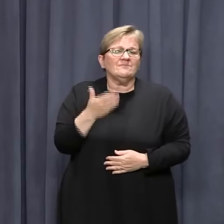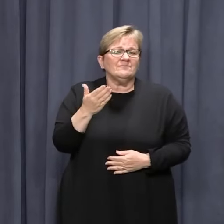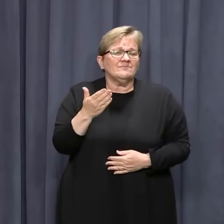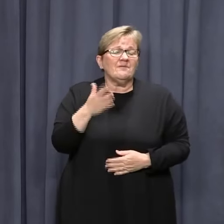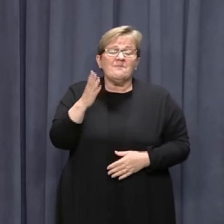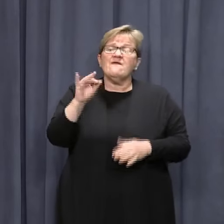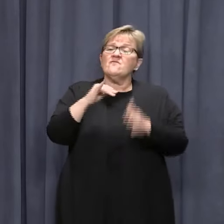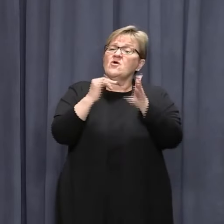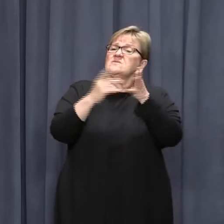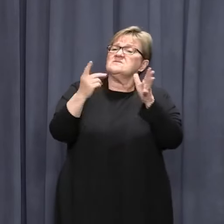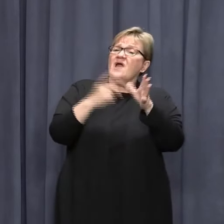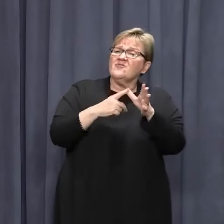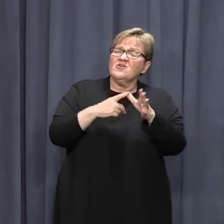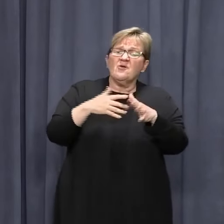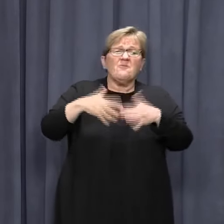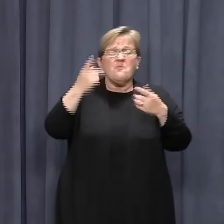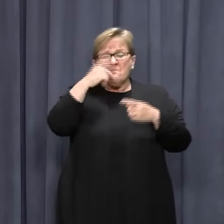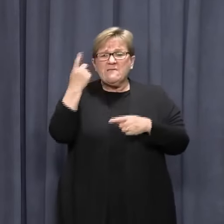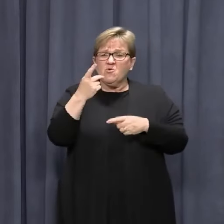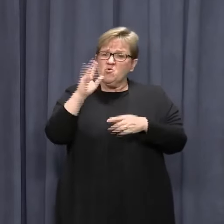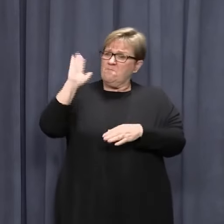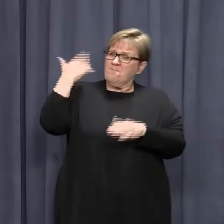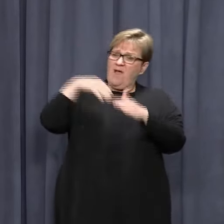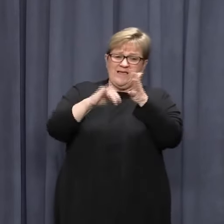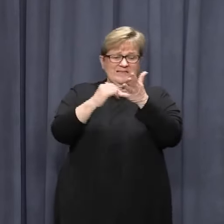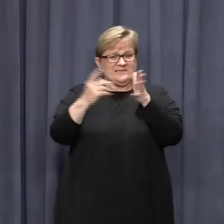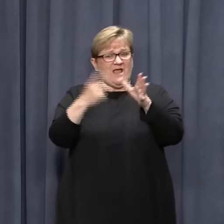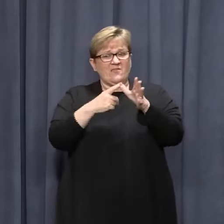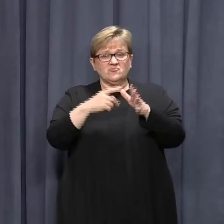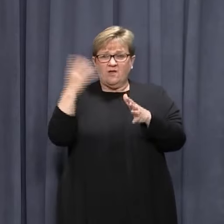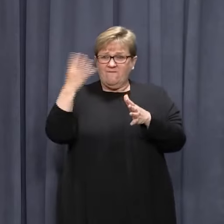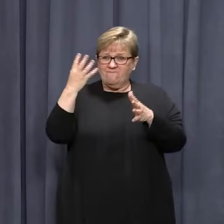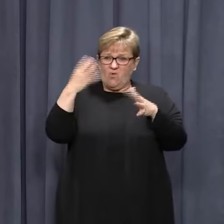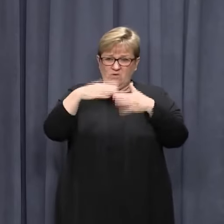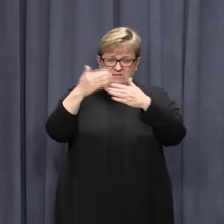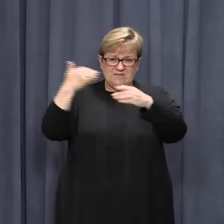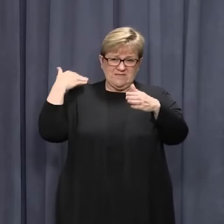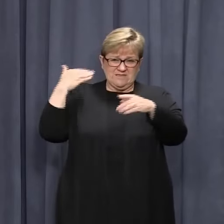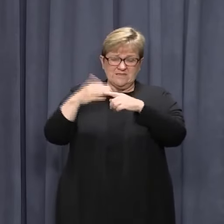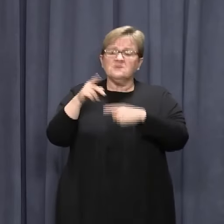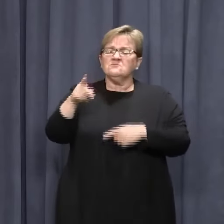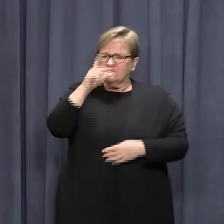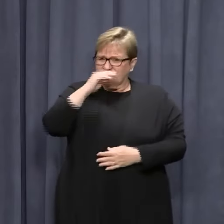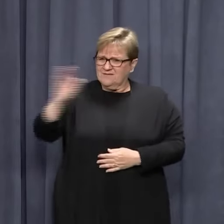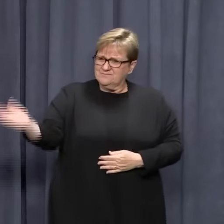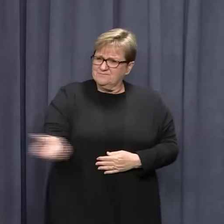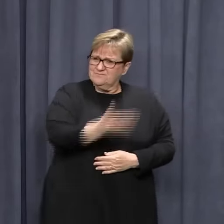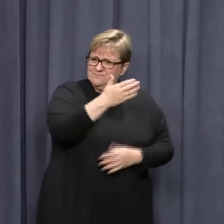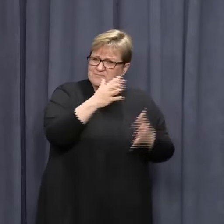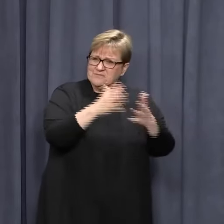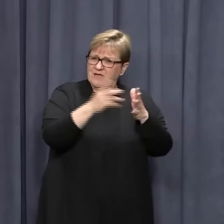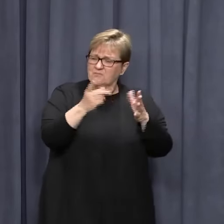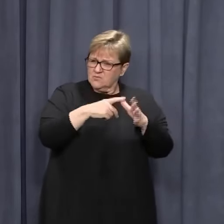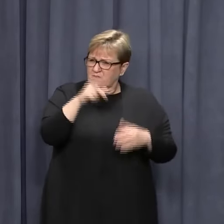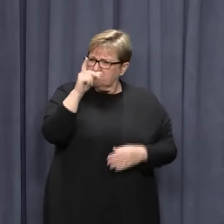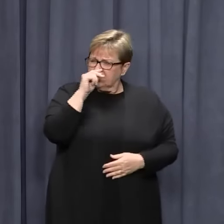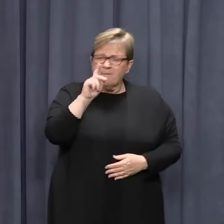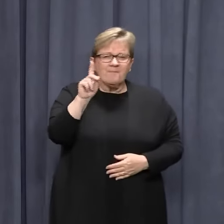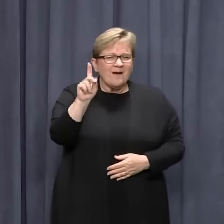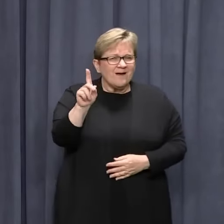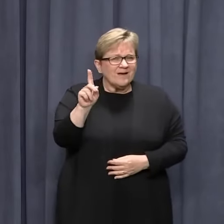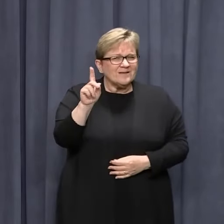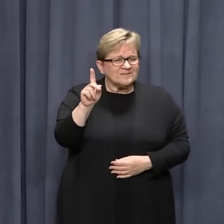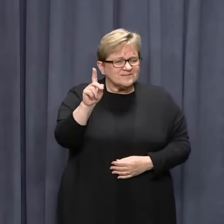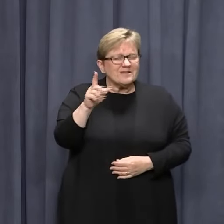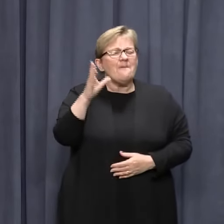travellers from South Australia or anyone who has been in South Australia in the previous 14 days, they will be permitted to enter WA. However,